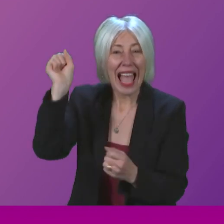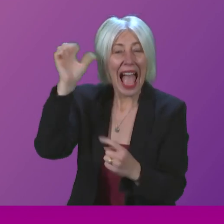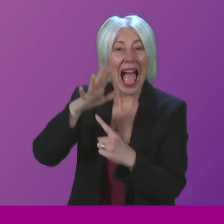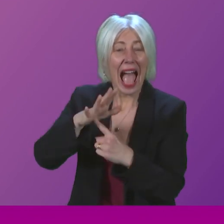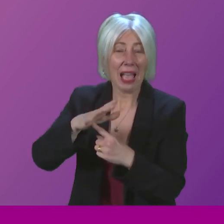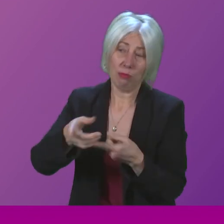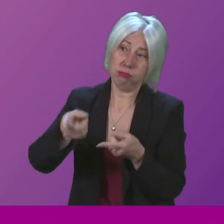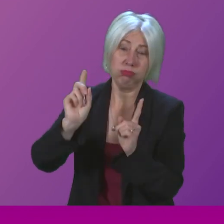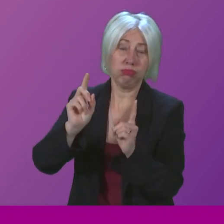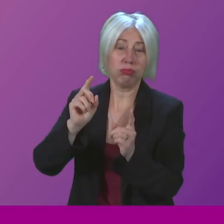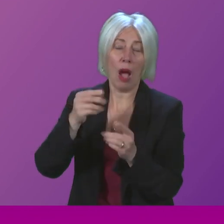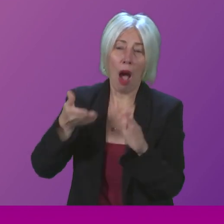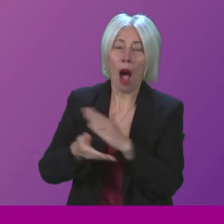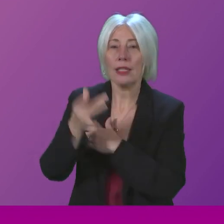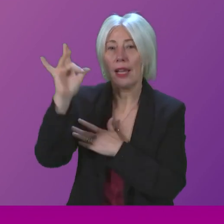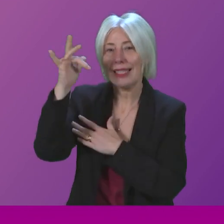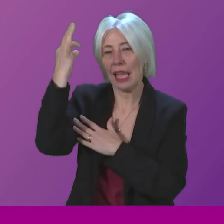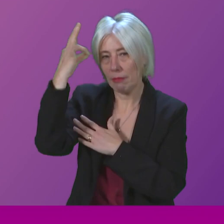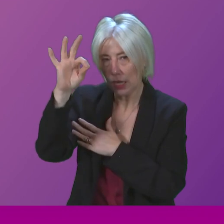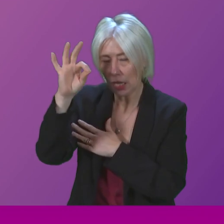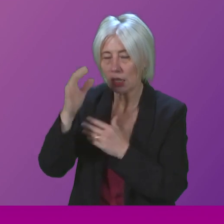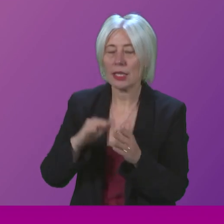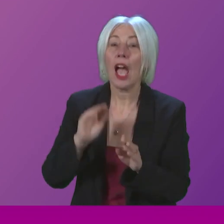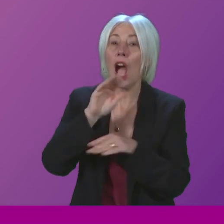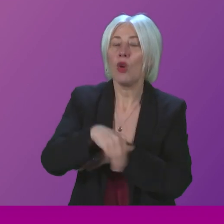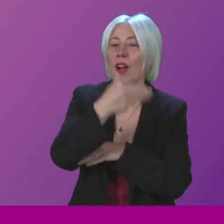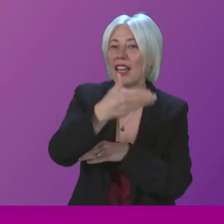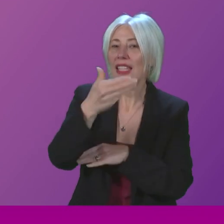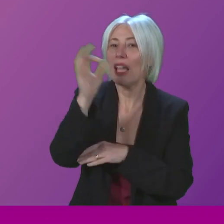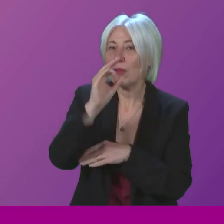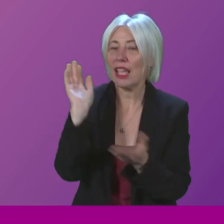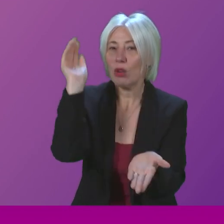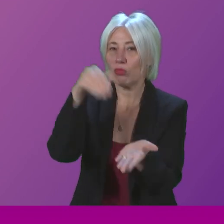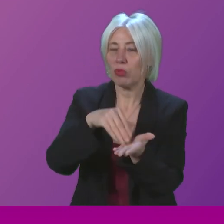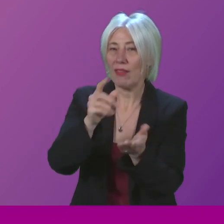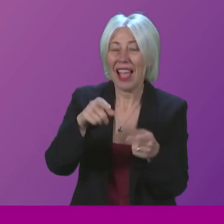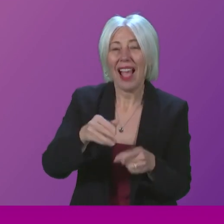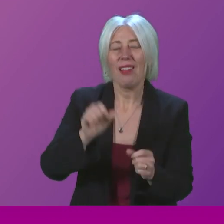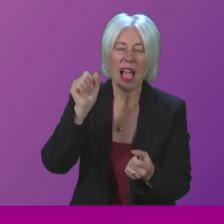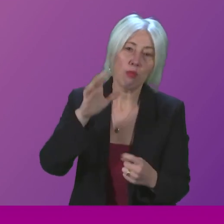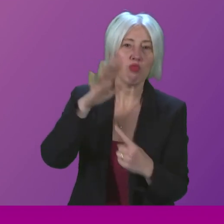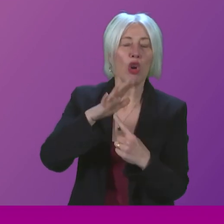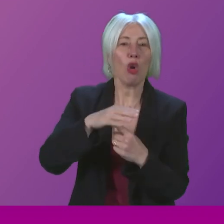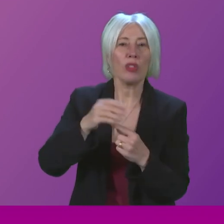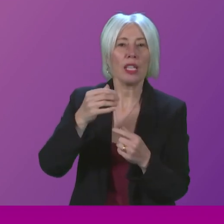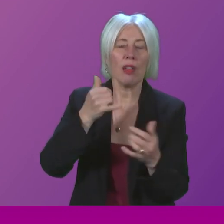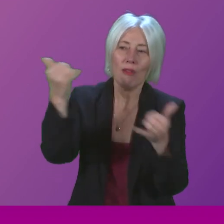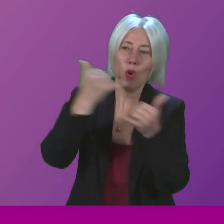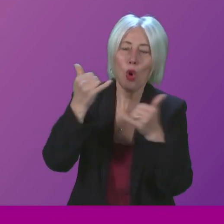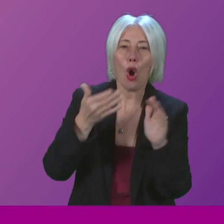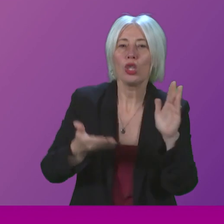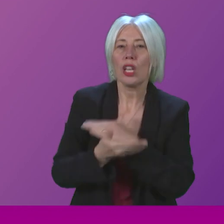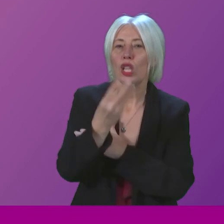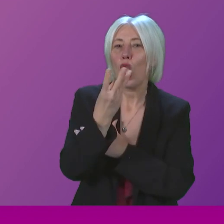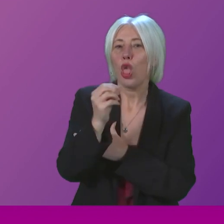calls in under 10 minutes, and over 99% of their highest priority calls in under 30 minutes.